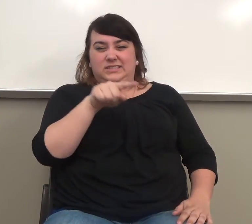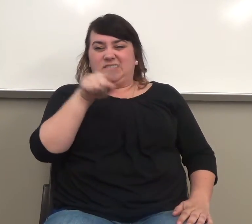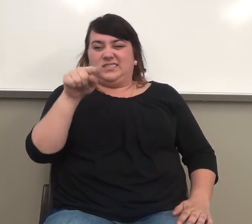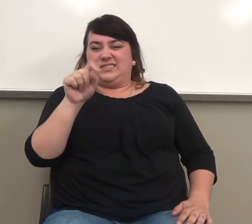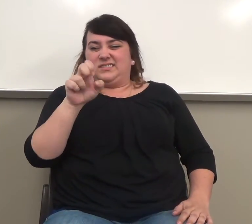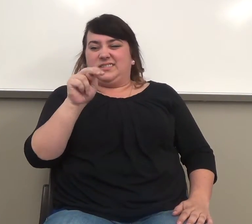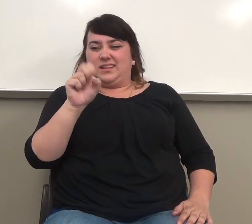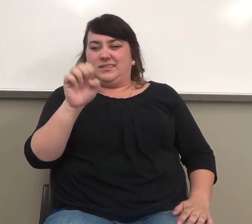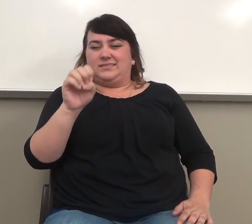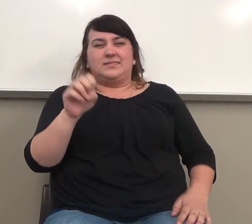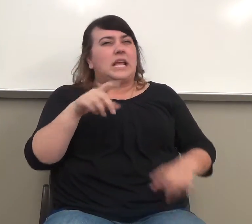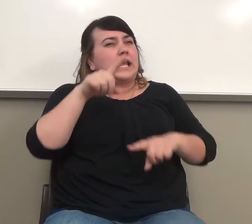besides can't? Can't.